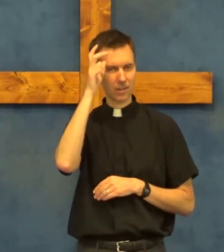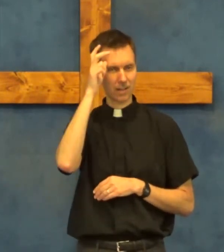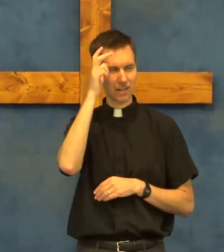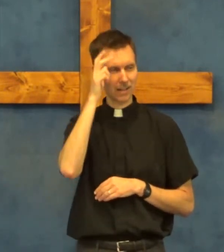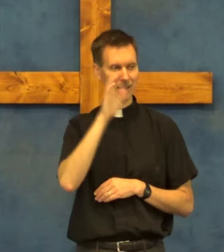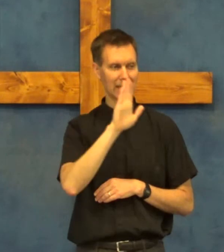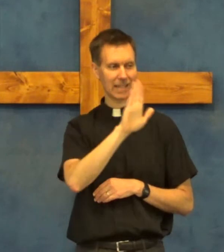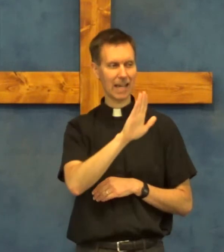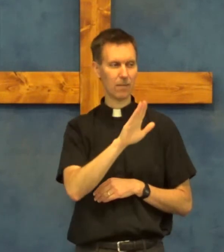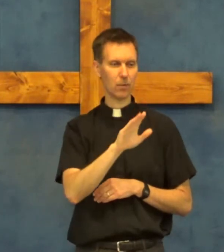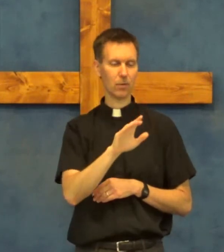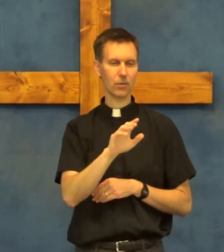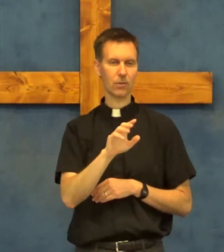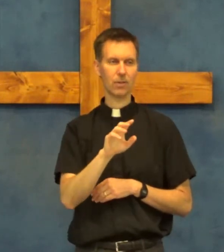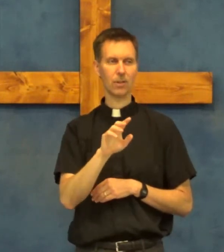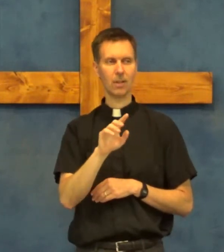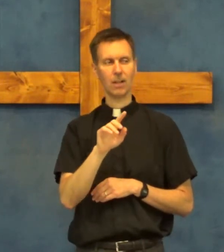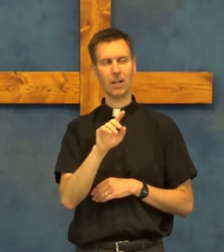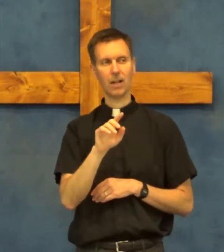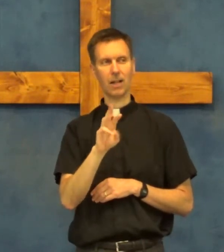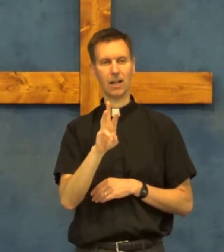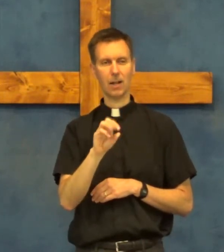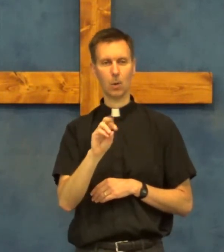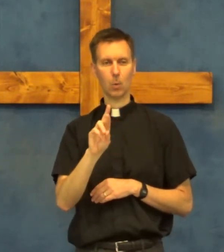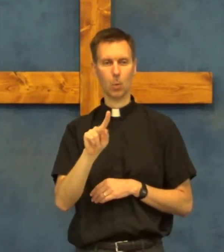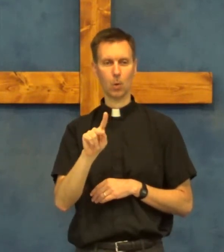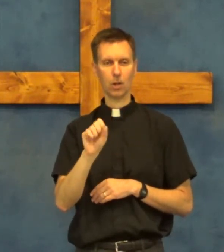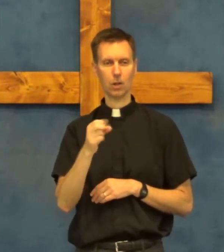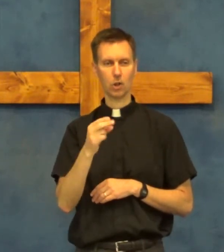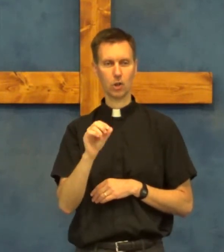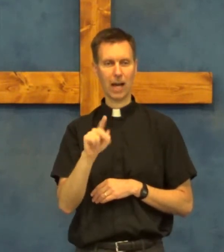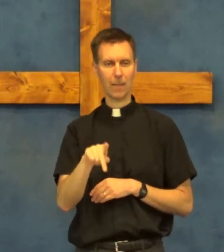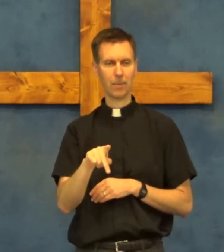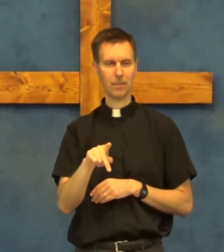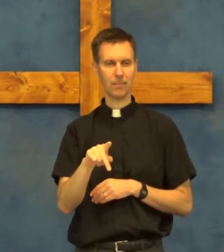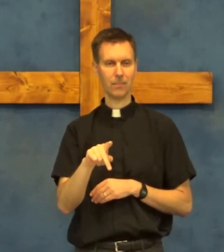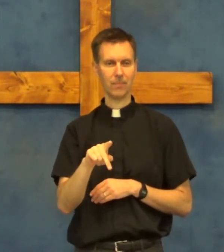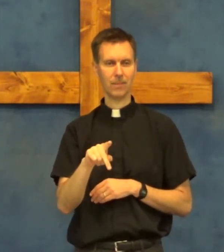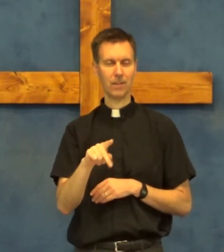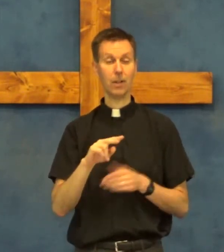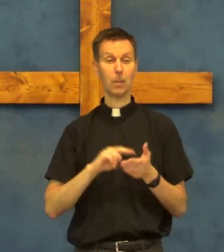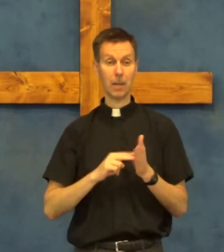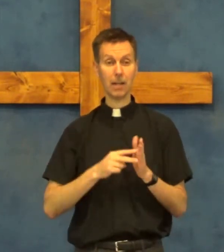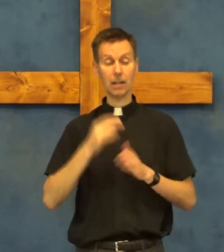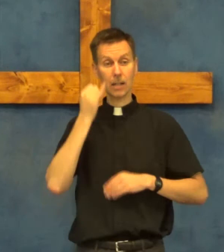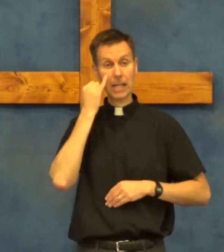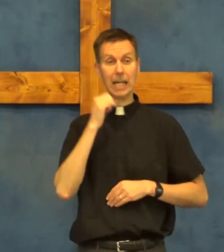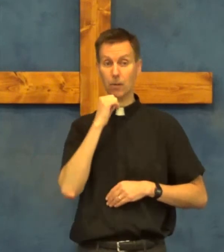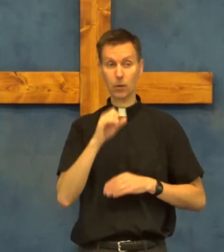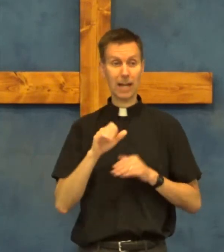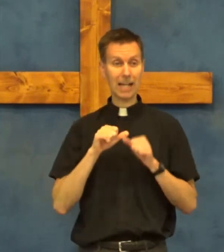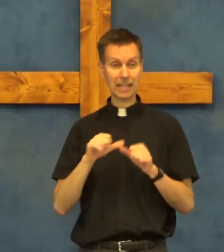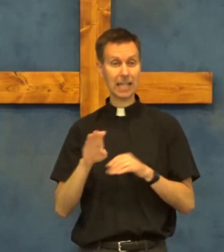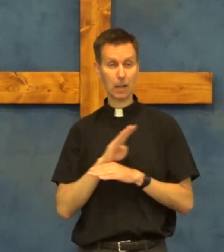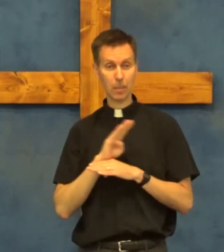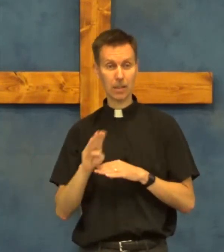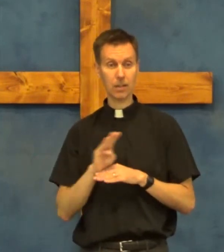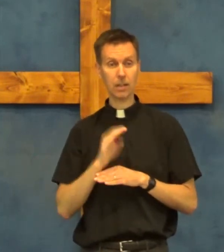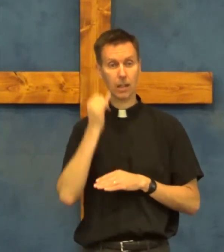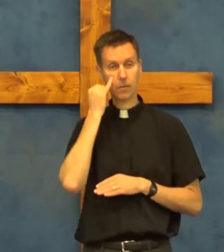the devil's workshop meaning if you're not staying busy if